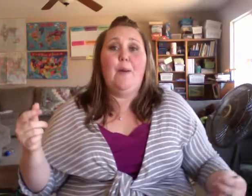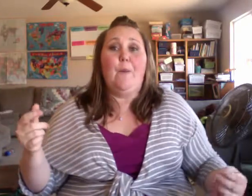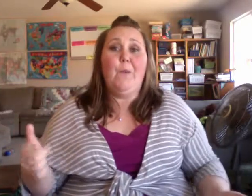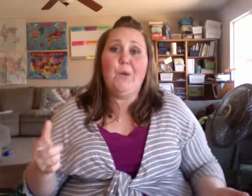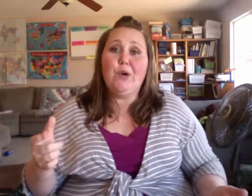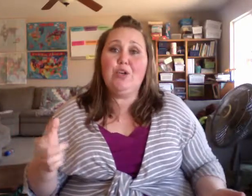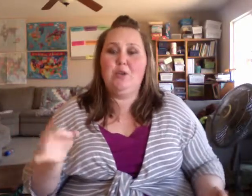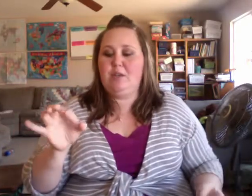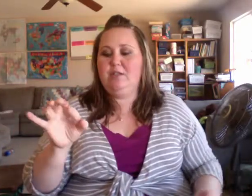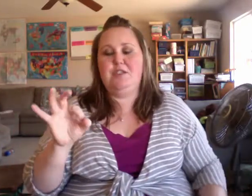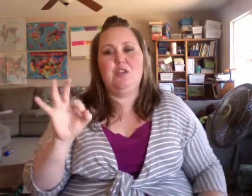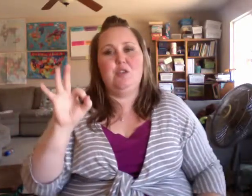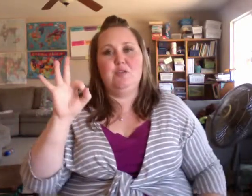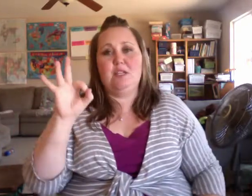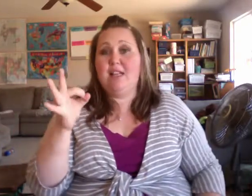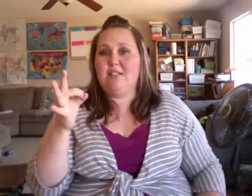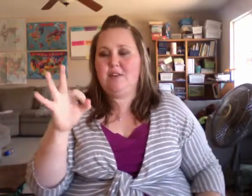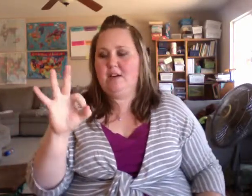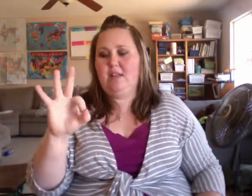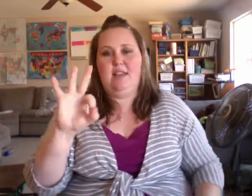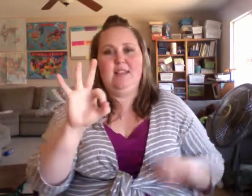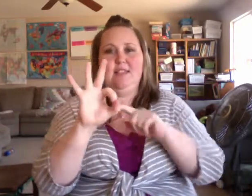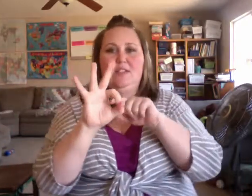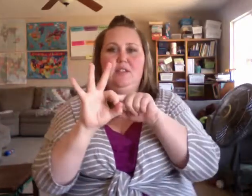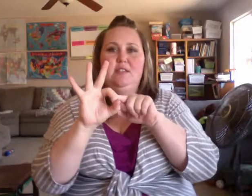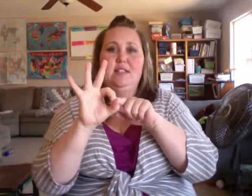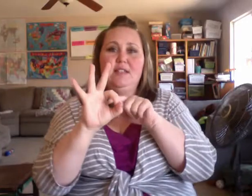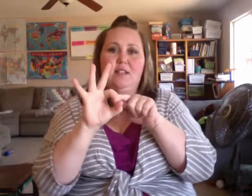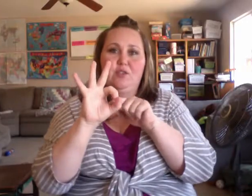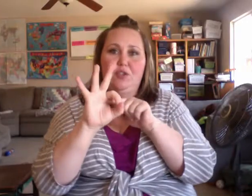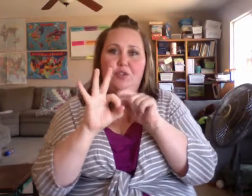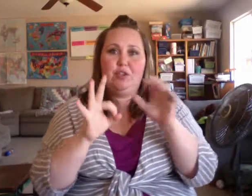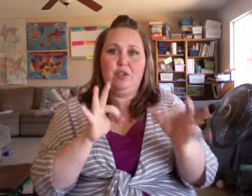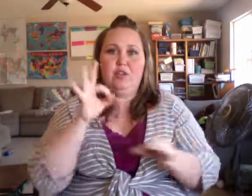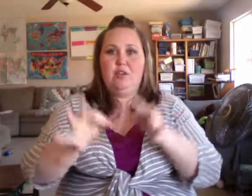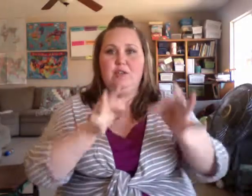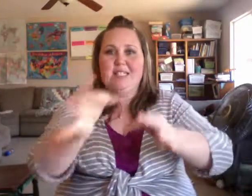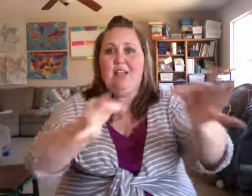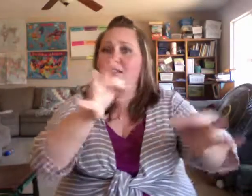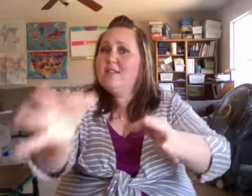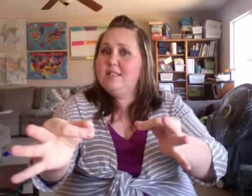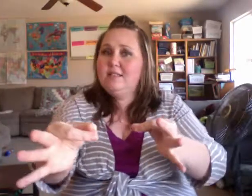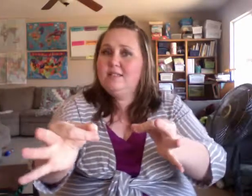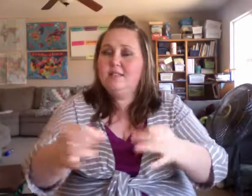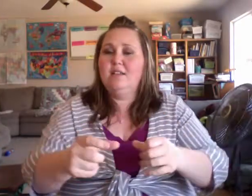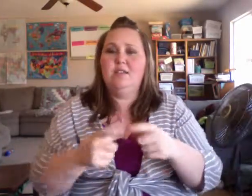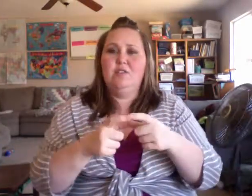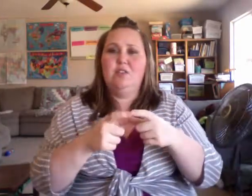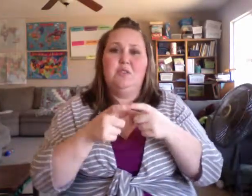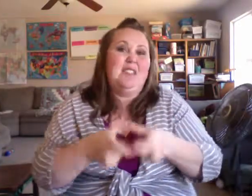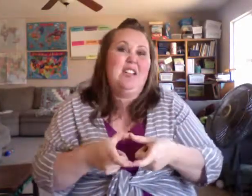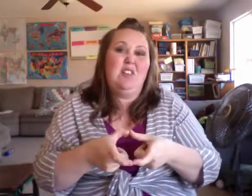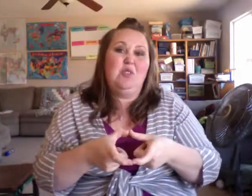Or you could use a classifier like this, since cells are circular, go cells, do cells.